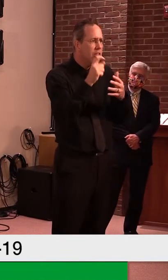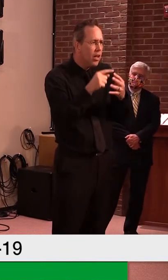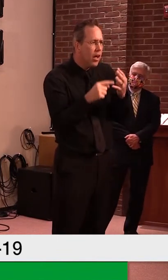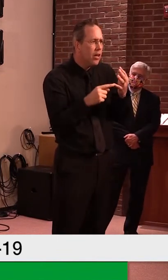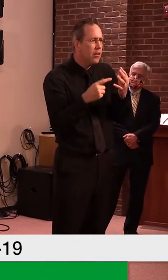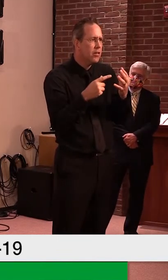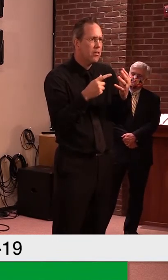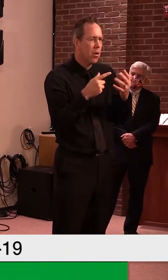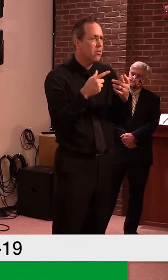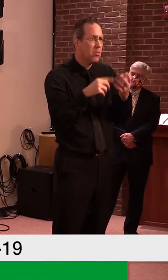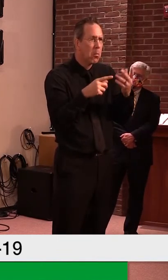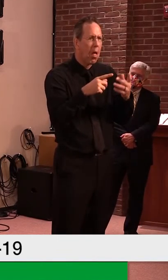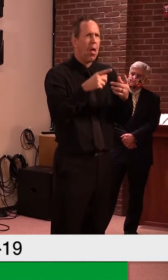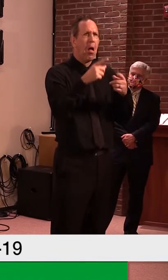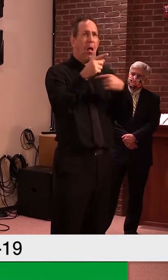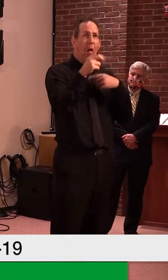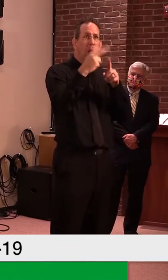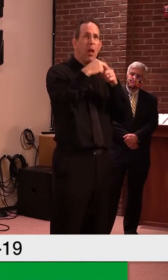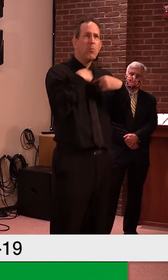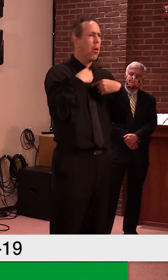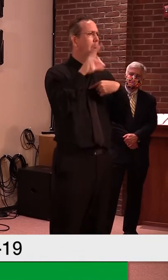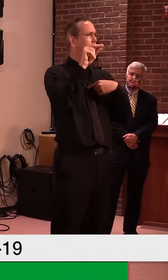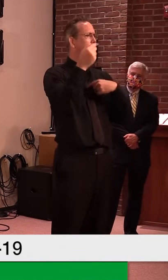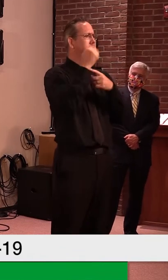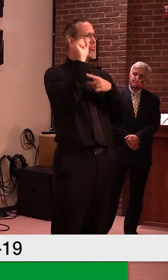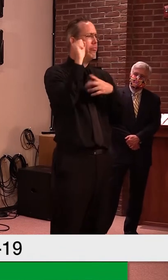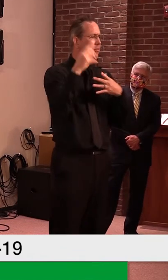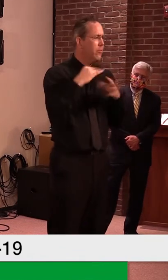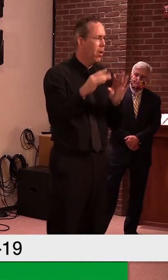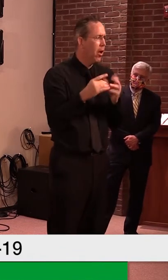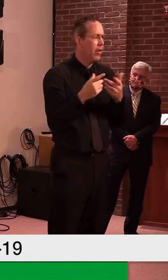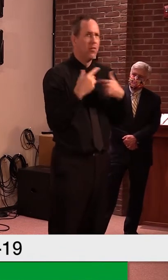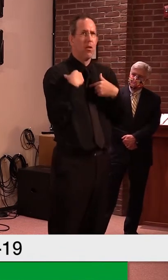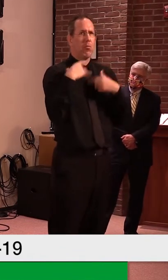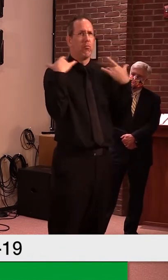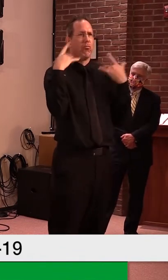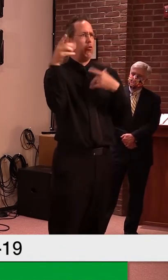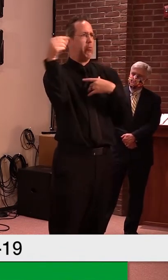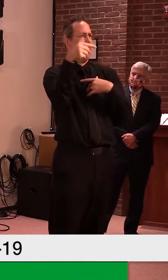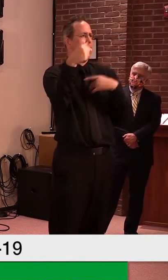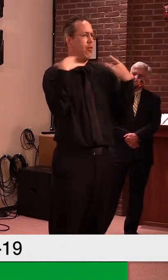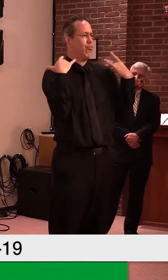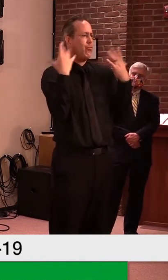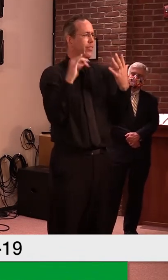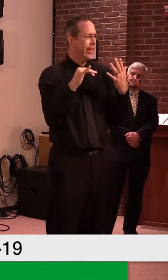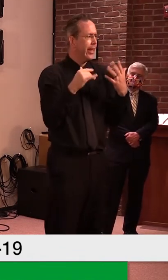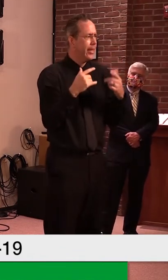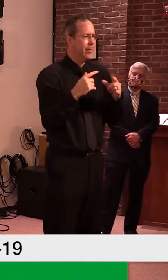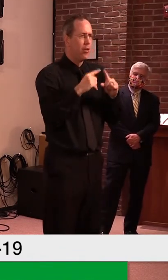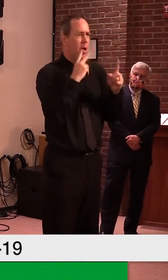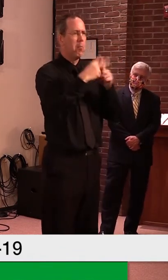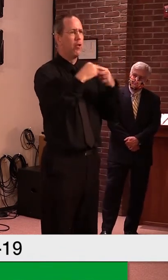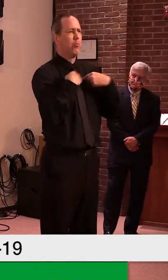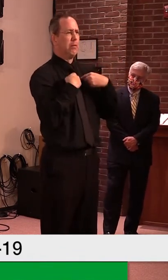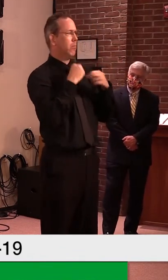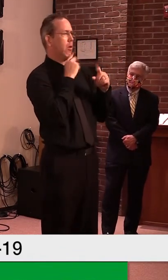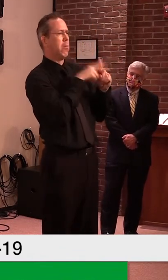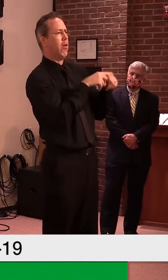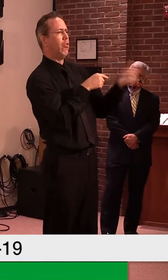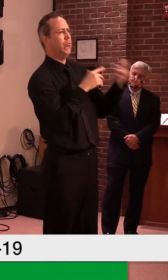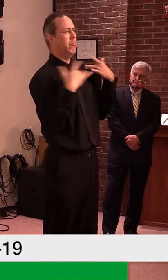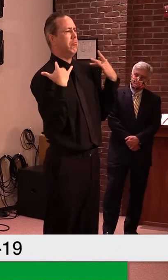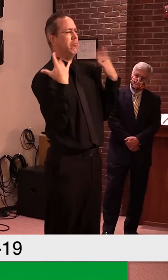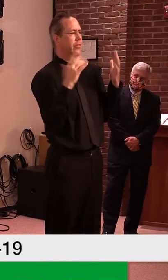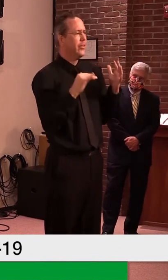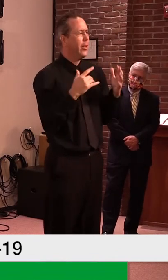it magically came from someone else. So, um, my theory has always been, uh, you know, raising taxes is always a last resort.